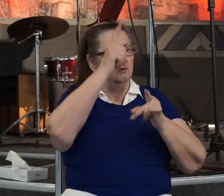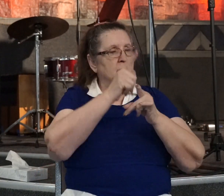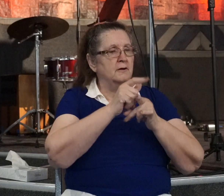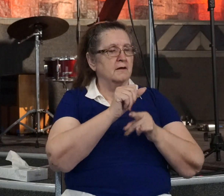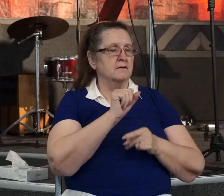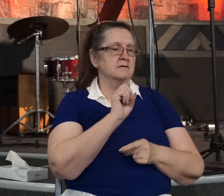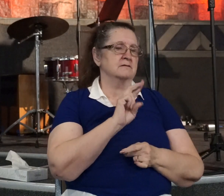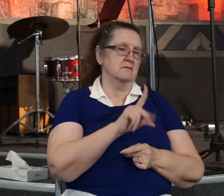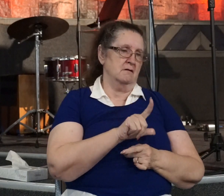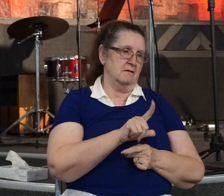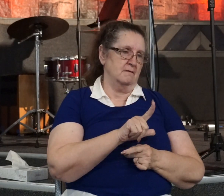Brother.